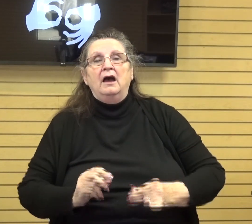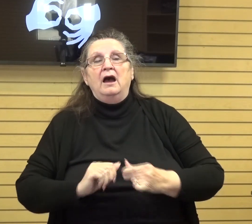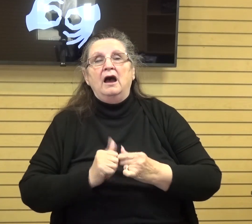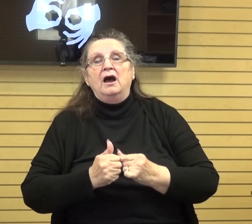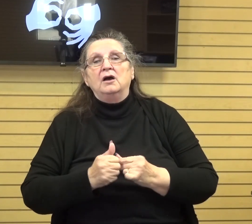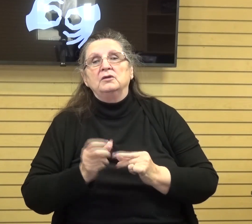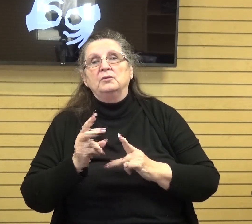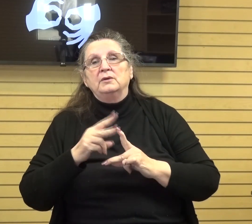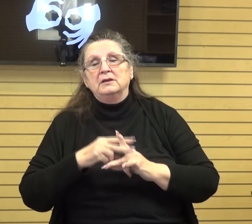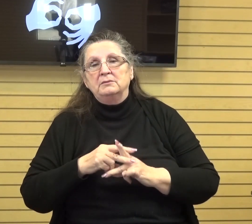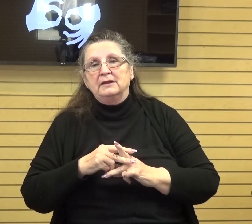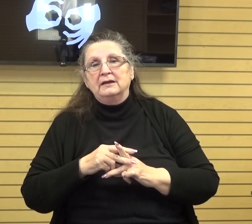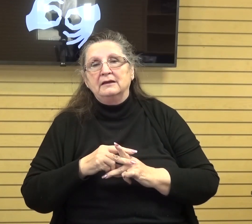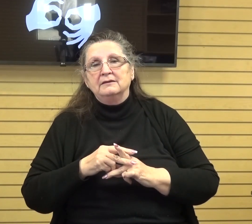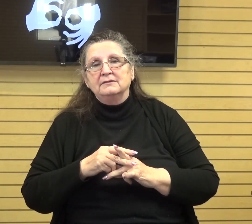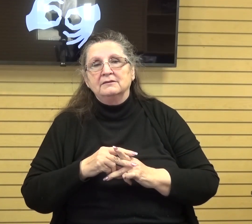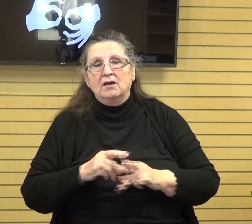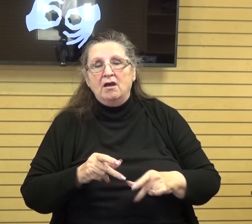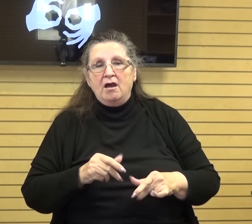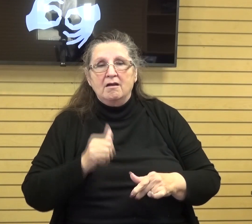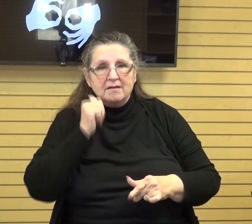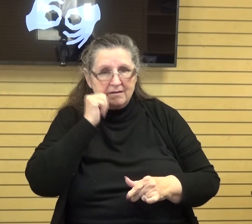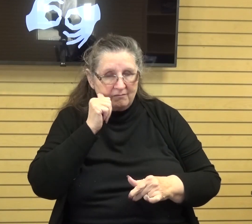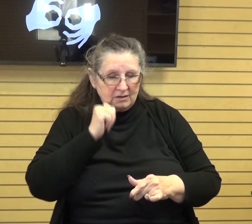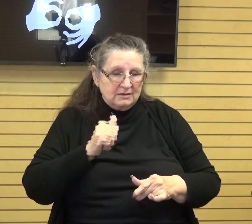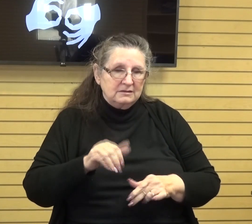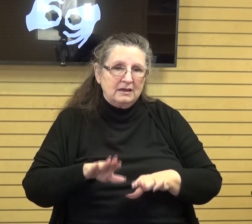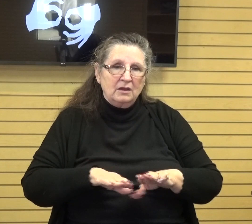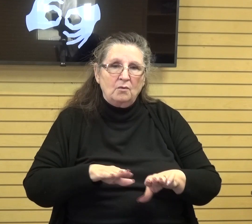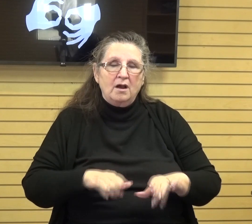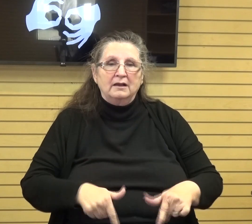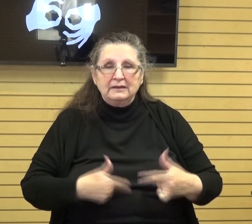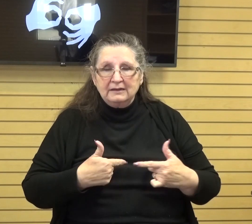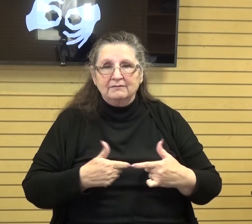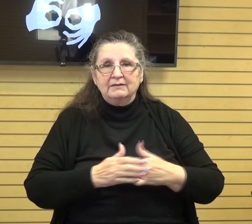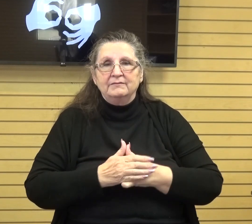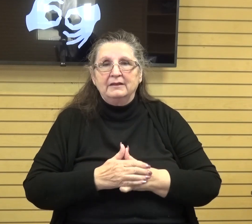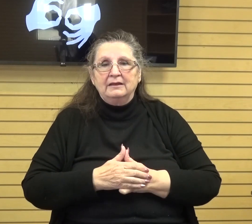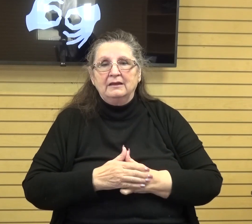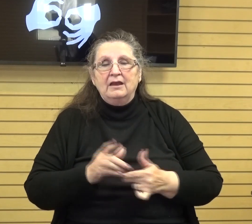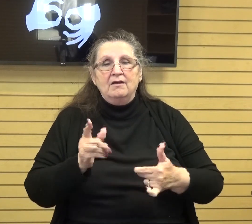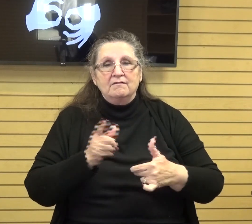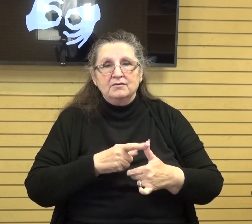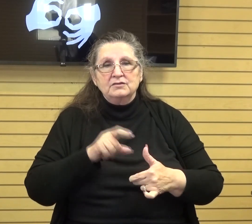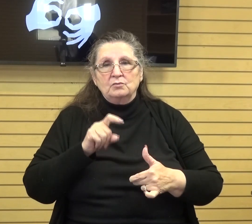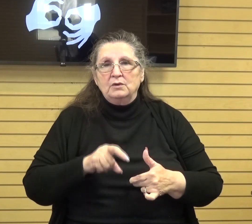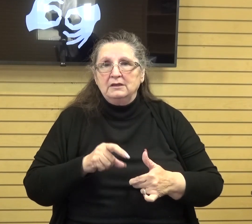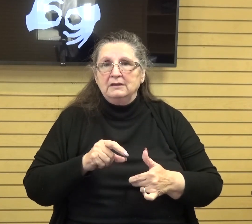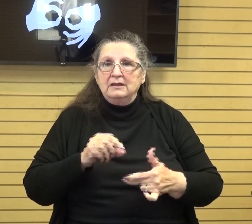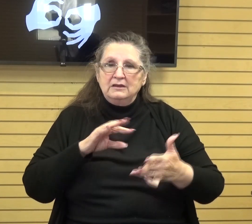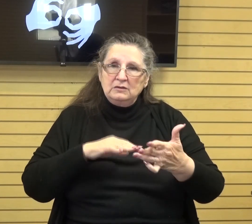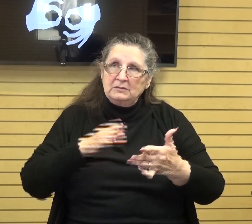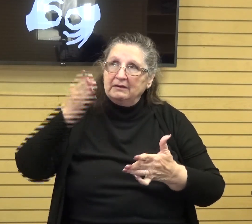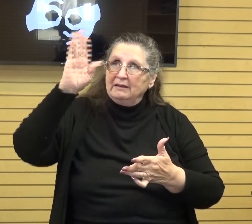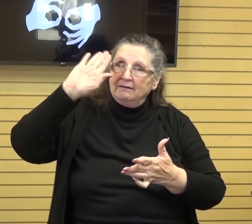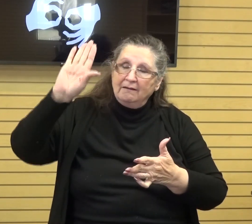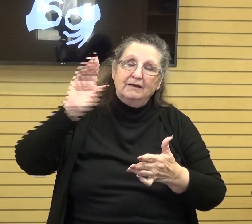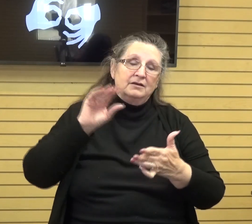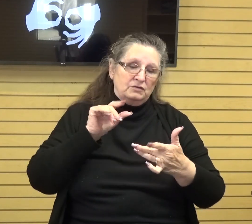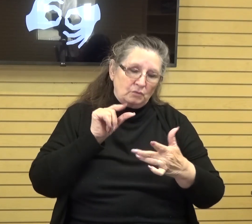in our daily walk first off we need to be in god's word we need to be studying it looking at